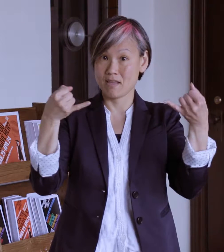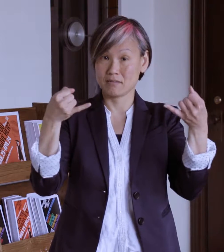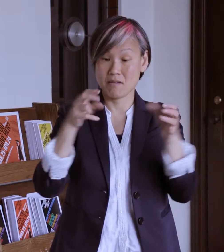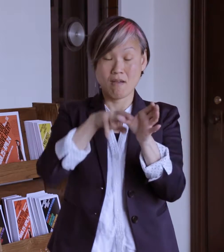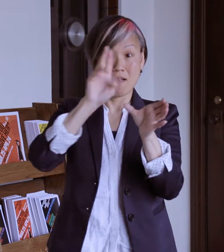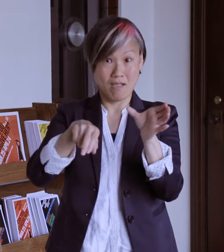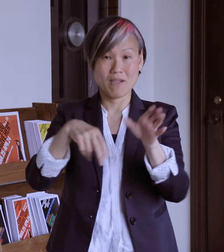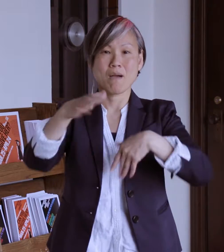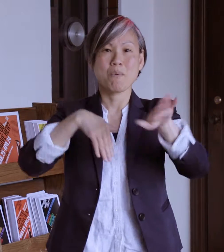It's a great place.